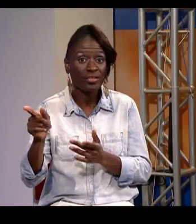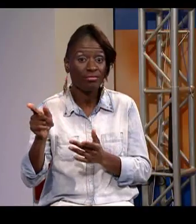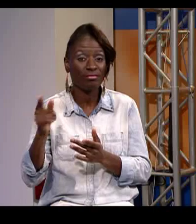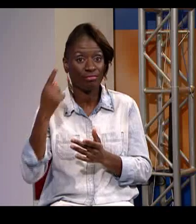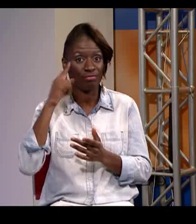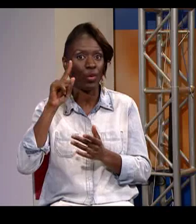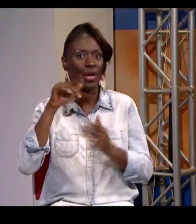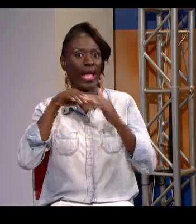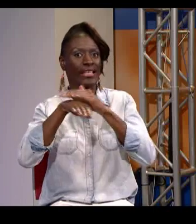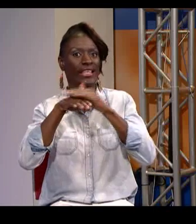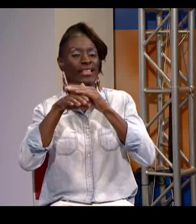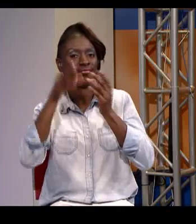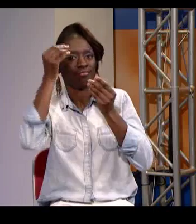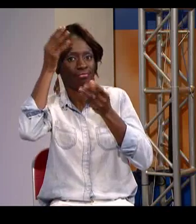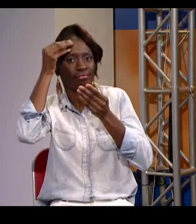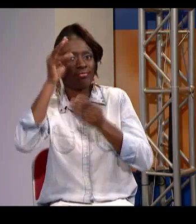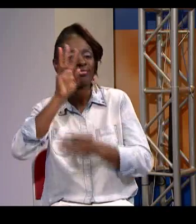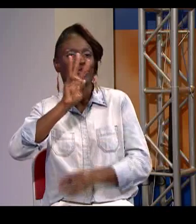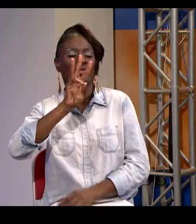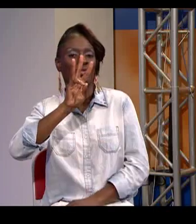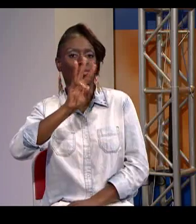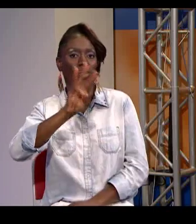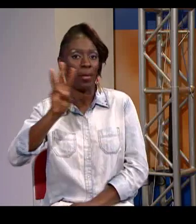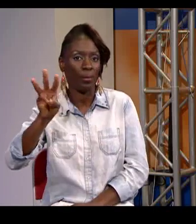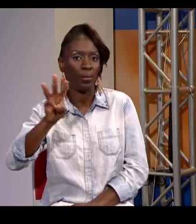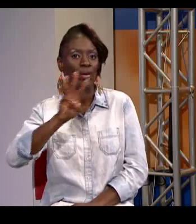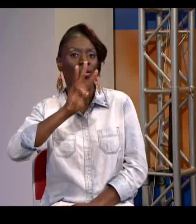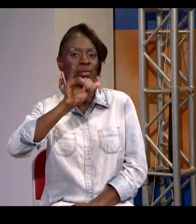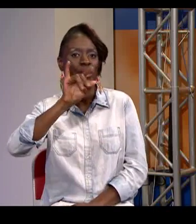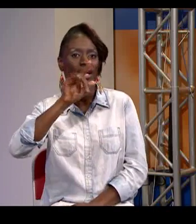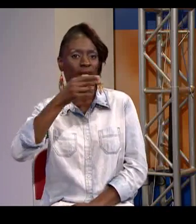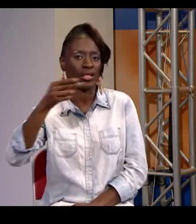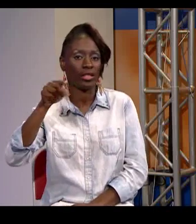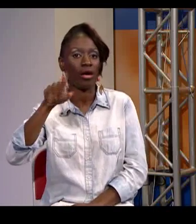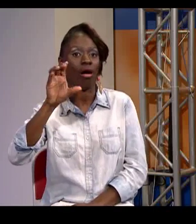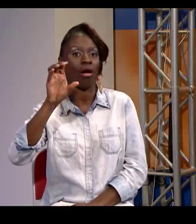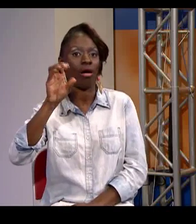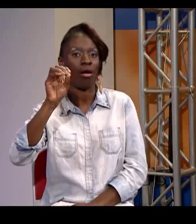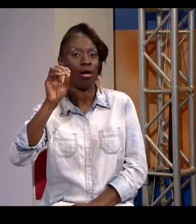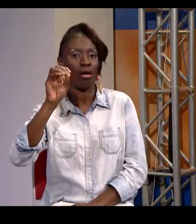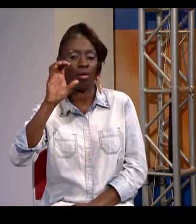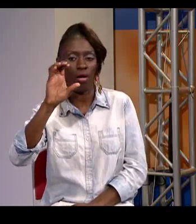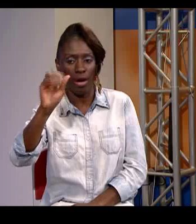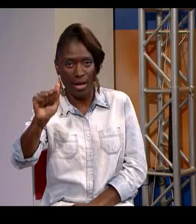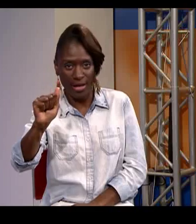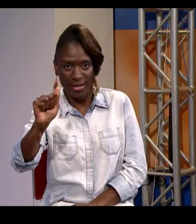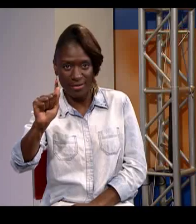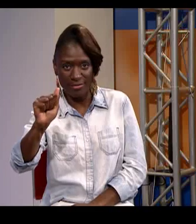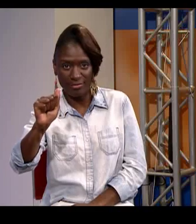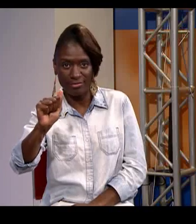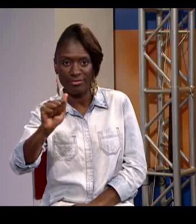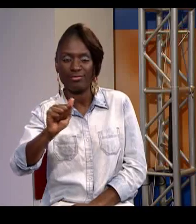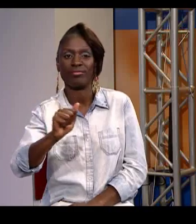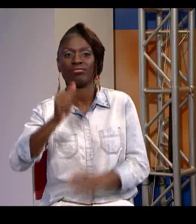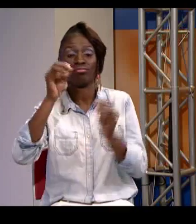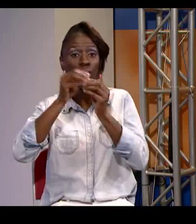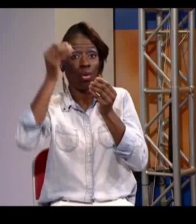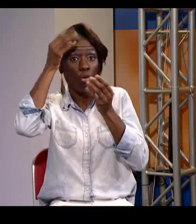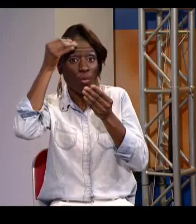Well, thank you so much. If anyone wants to contact WIDHH, they can go online, www.widhh